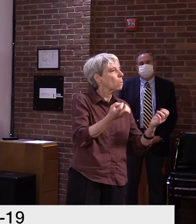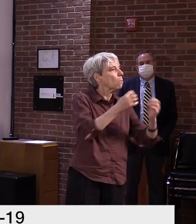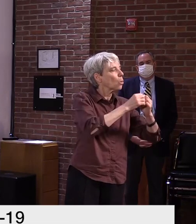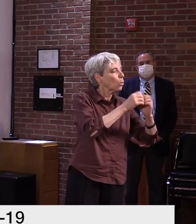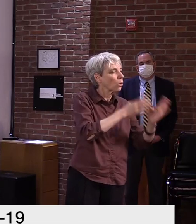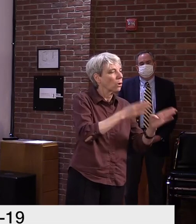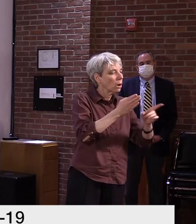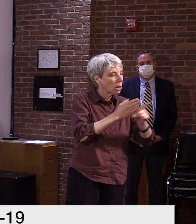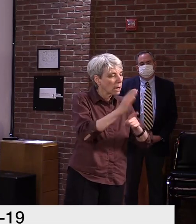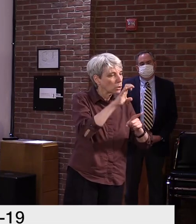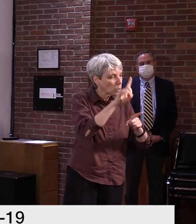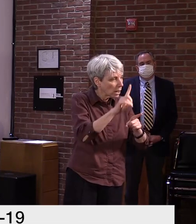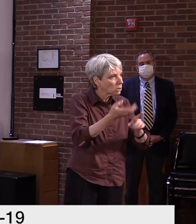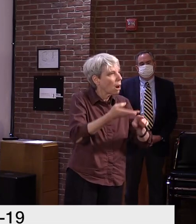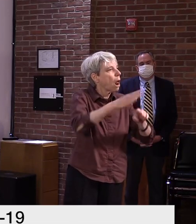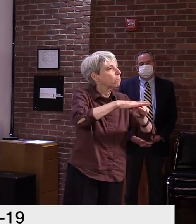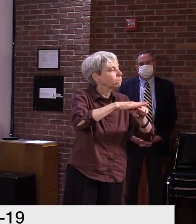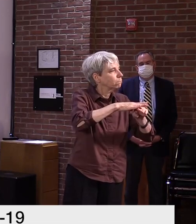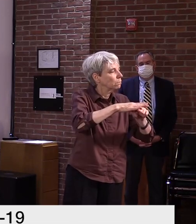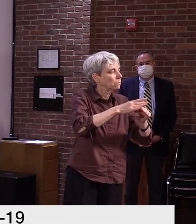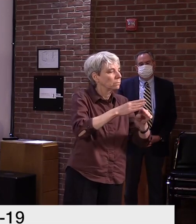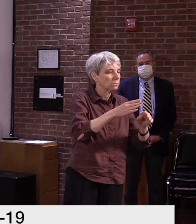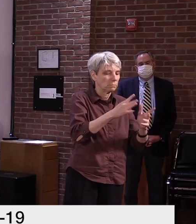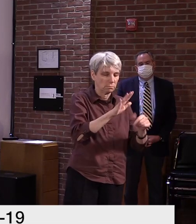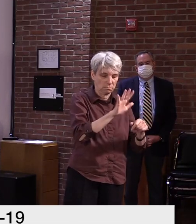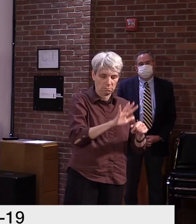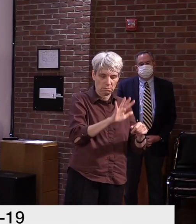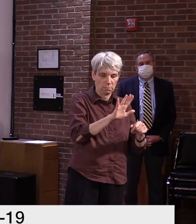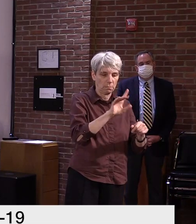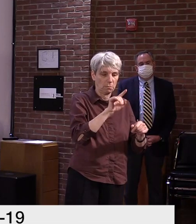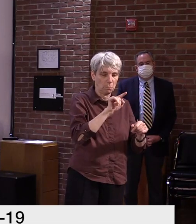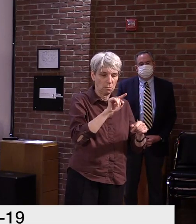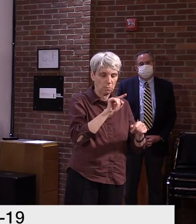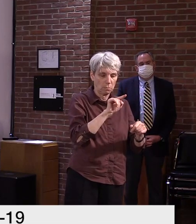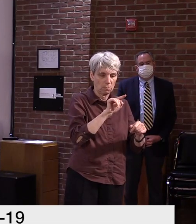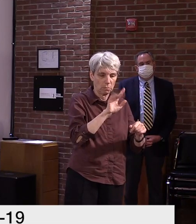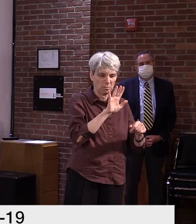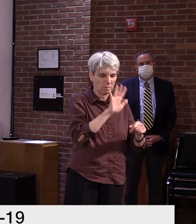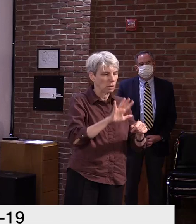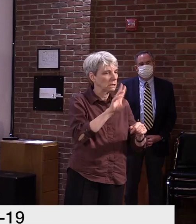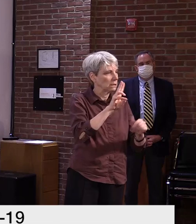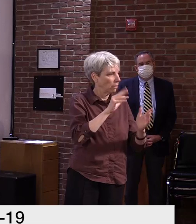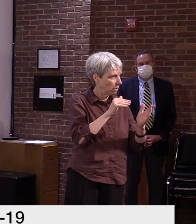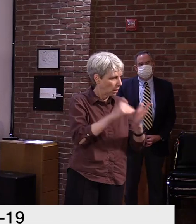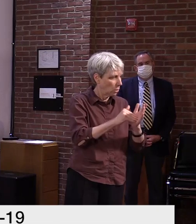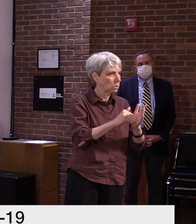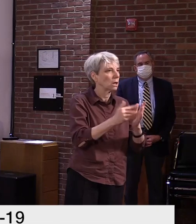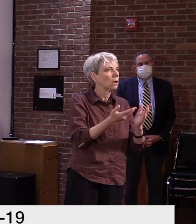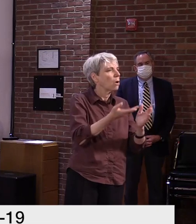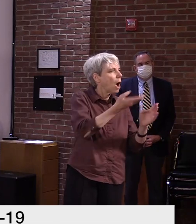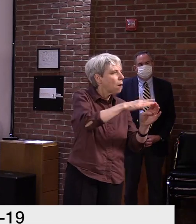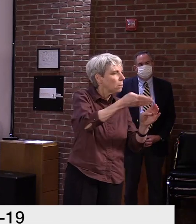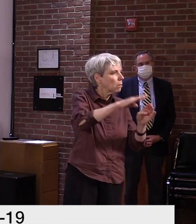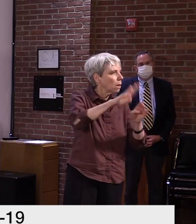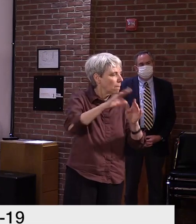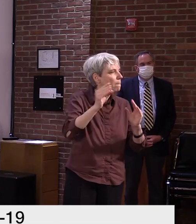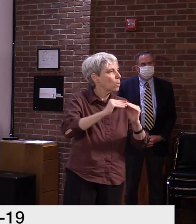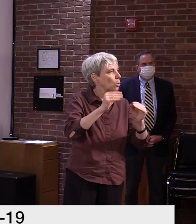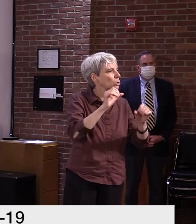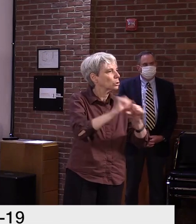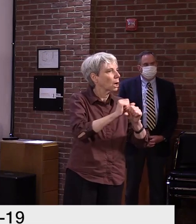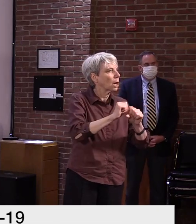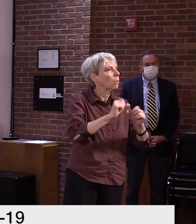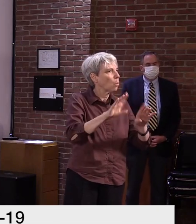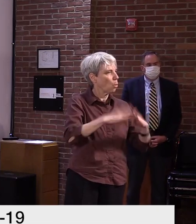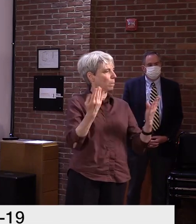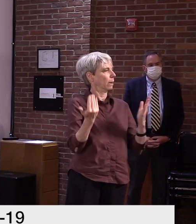is are up over the month 5.6 thousand. So again,